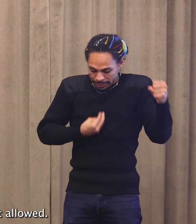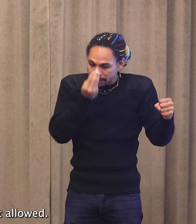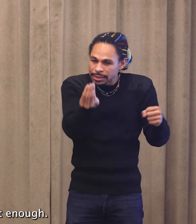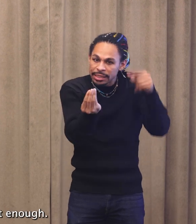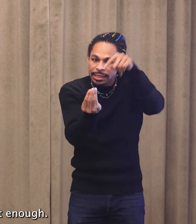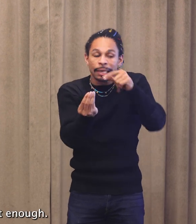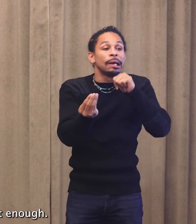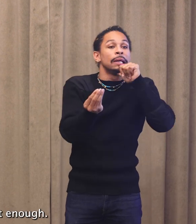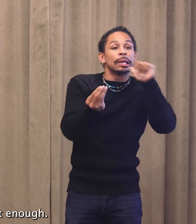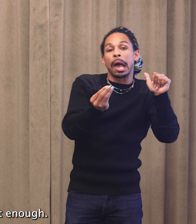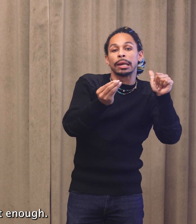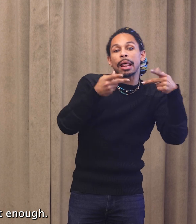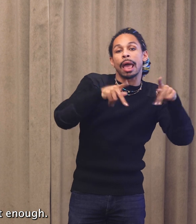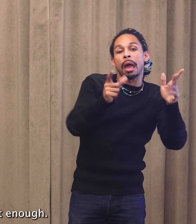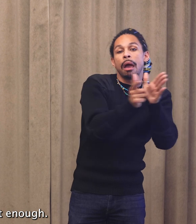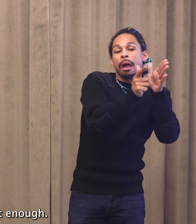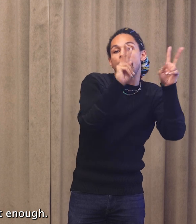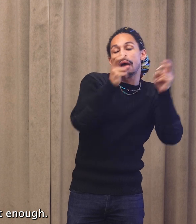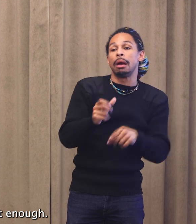all of our not enoughs?